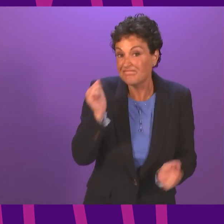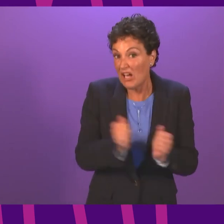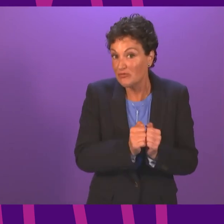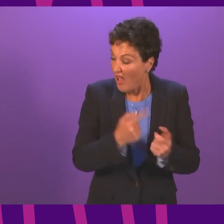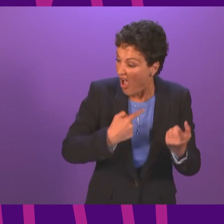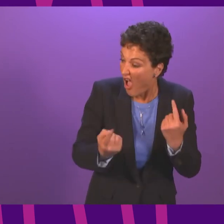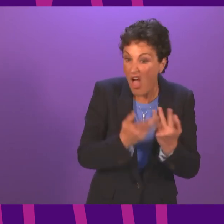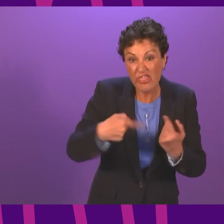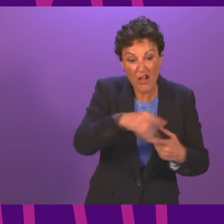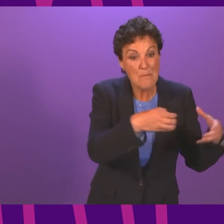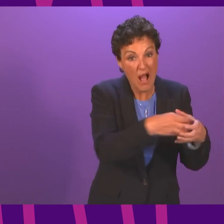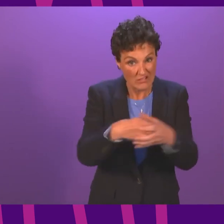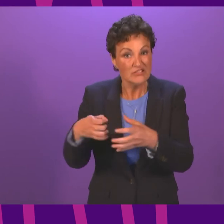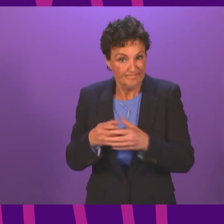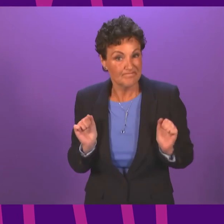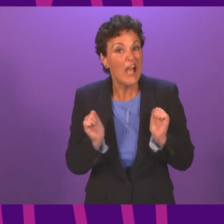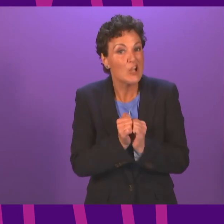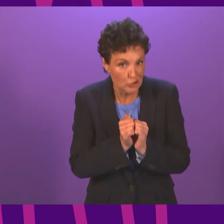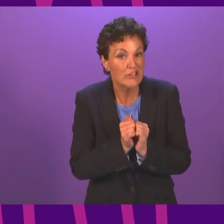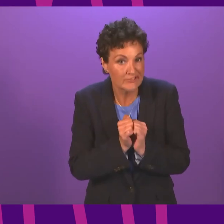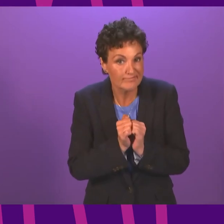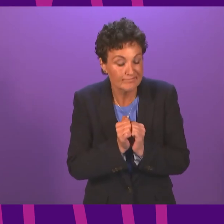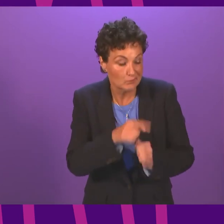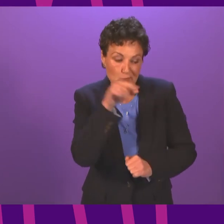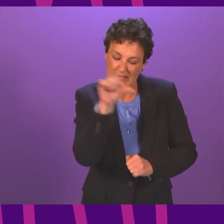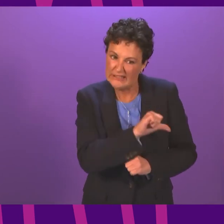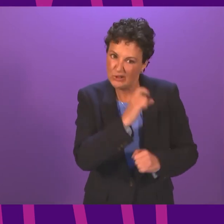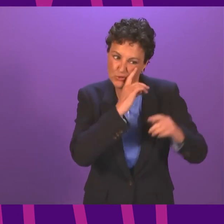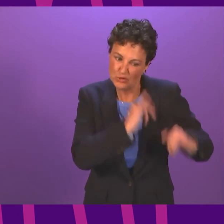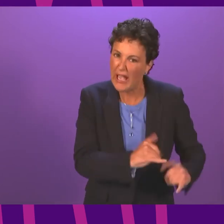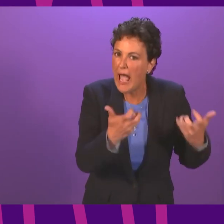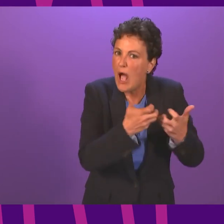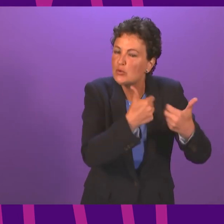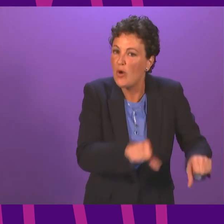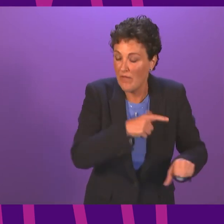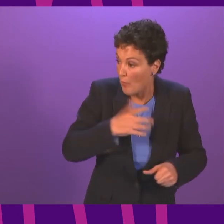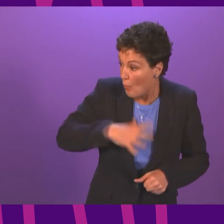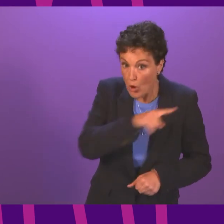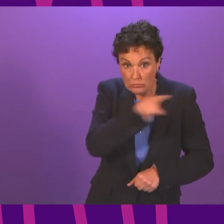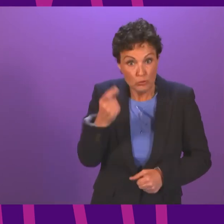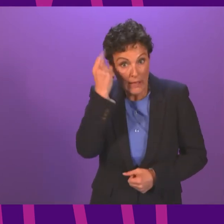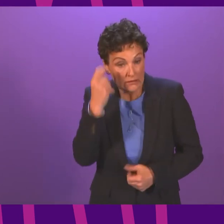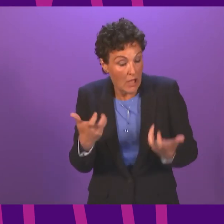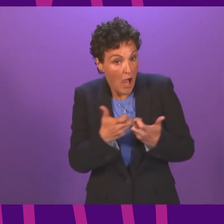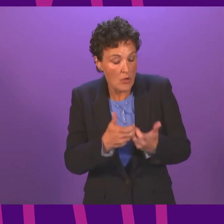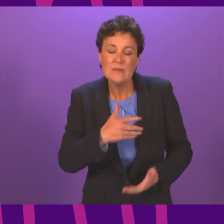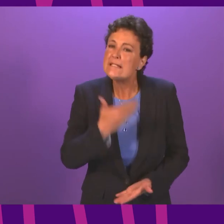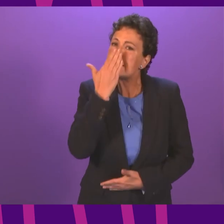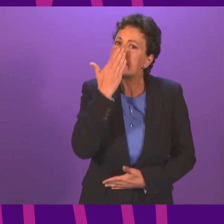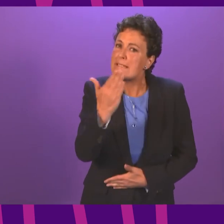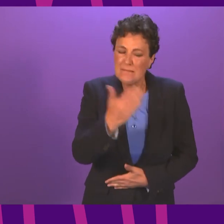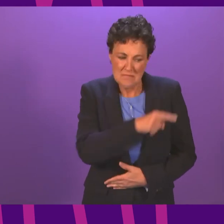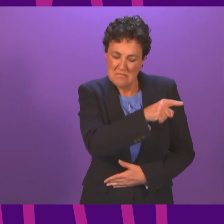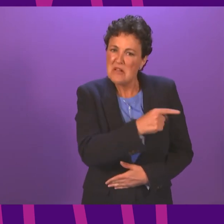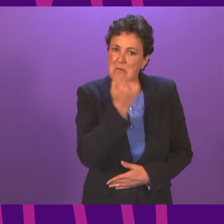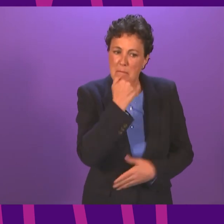other parties in this chamber and I welcome your support and ideas the single biggest factor in the increase in the proportion of